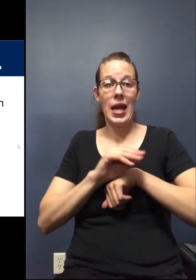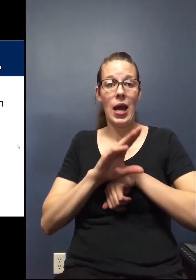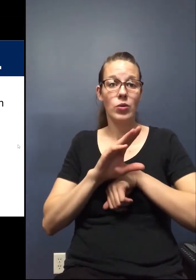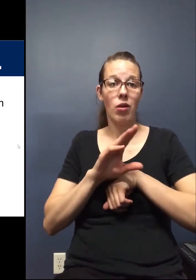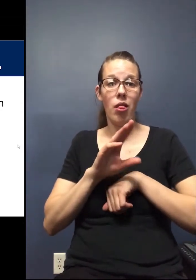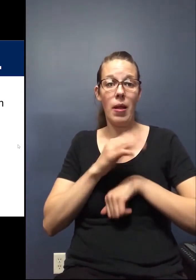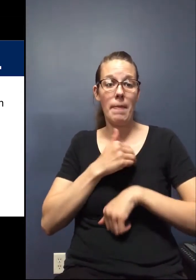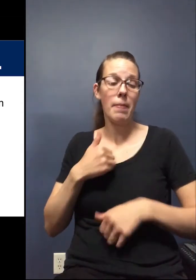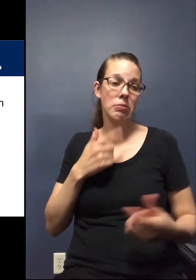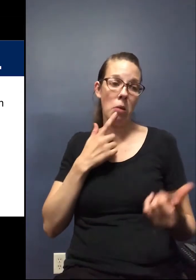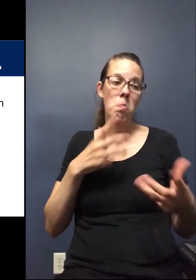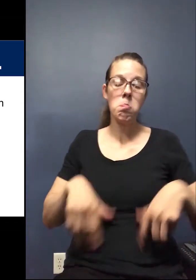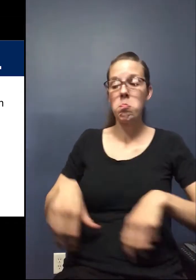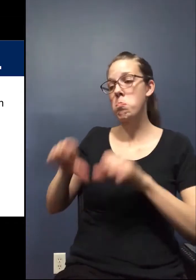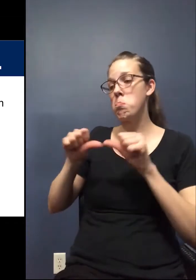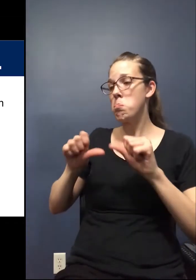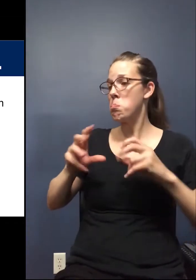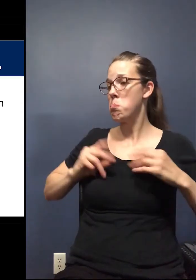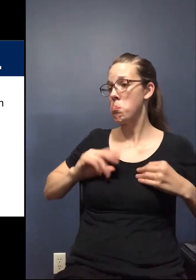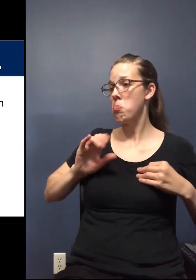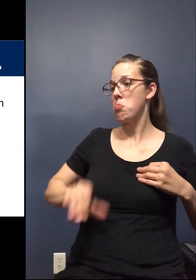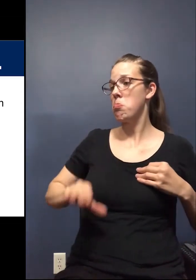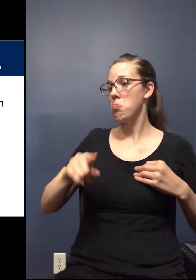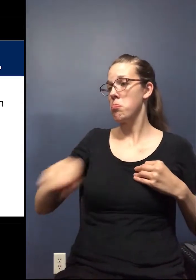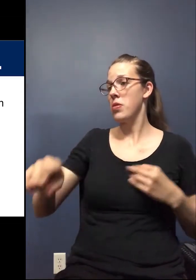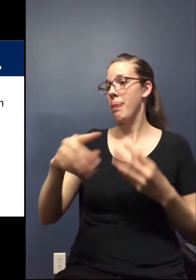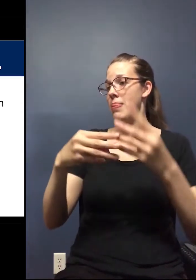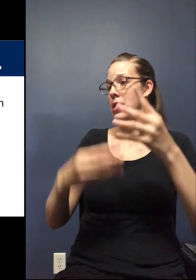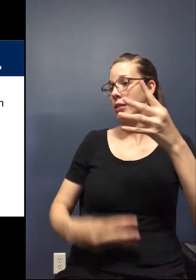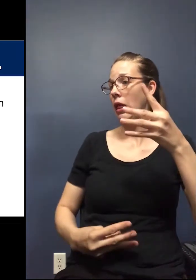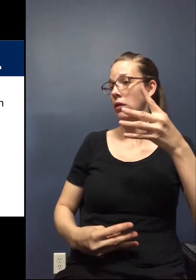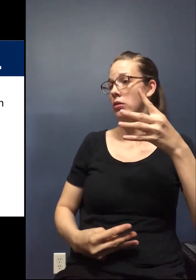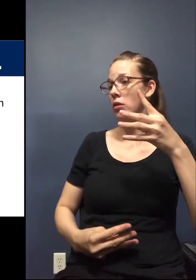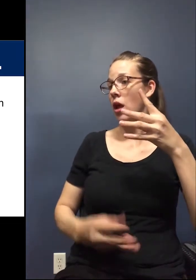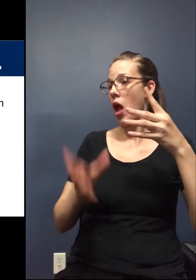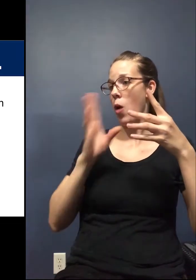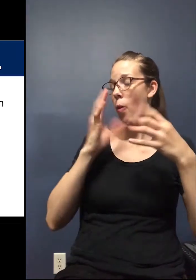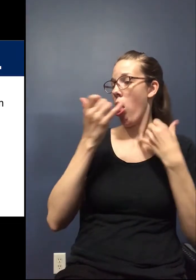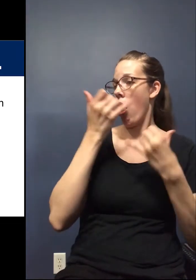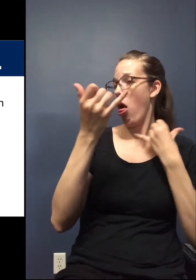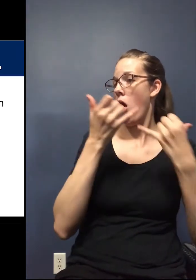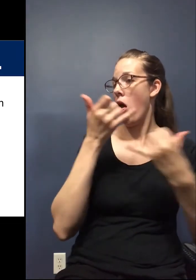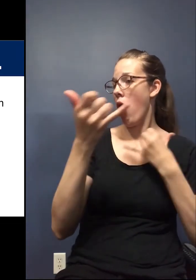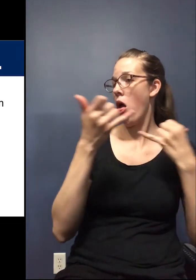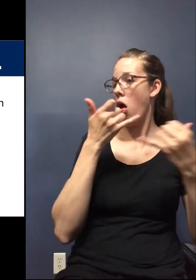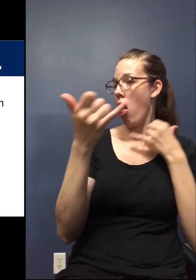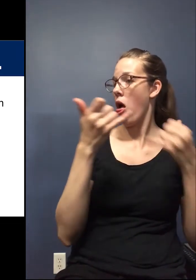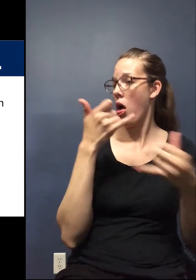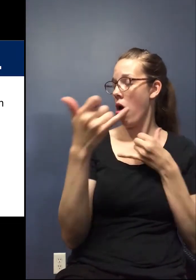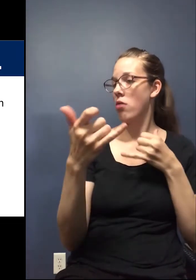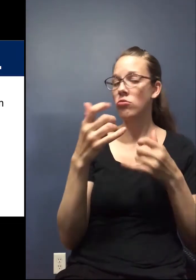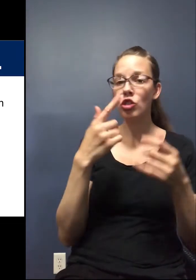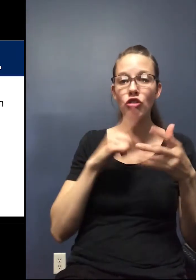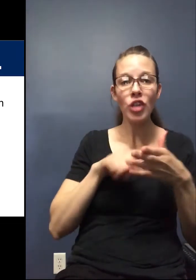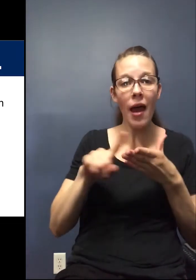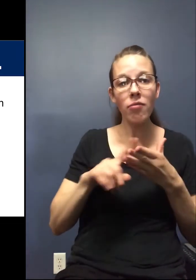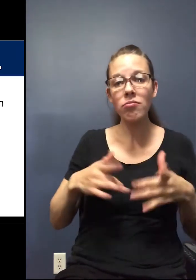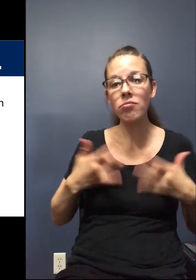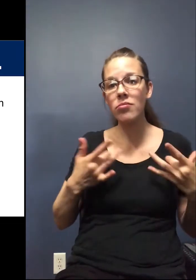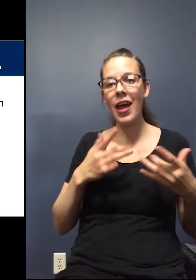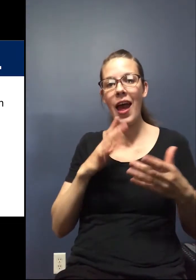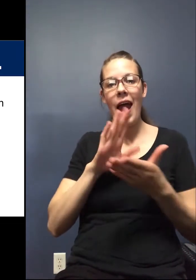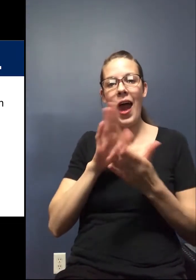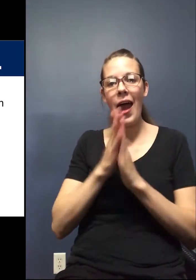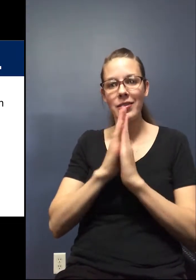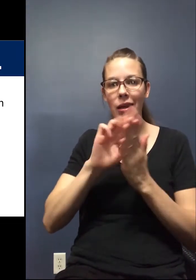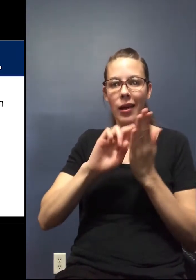members that said, we will take ownership of this extra list of businesses. And they got on phones and started asking